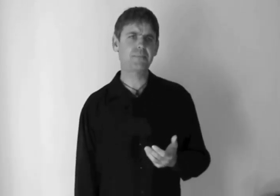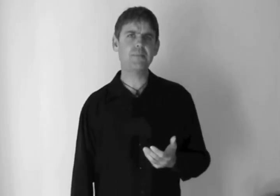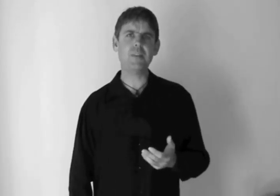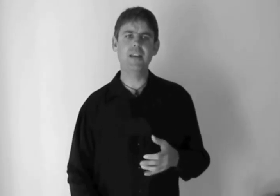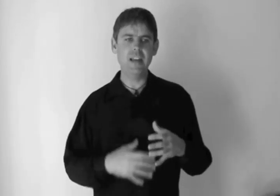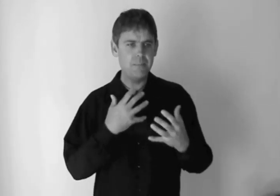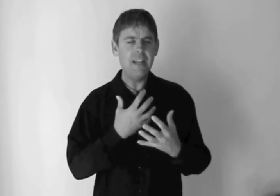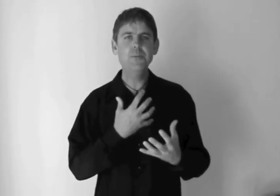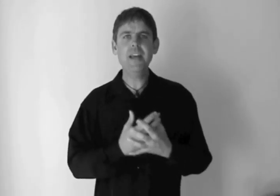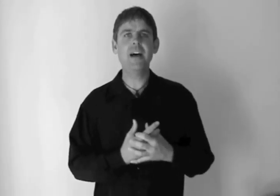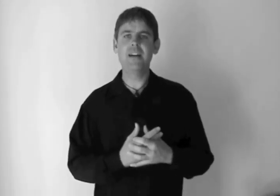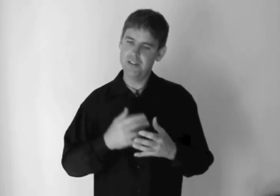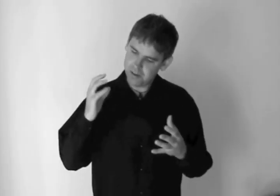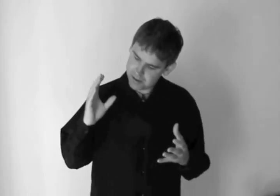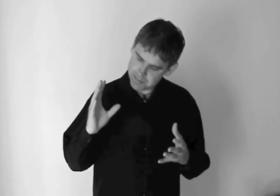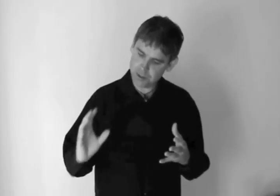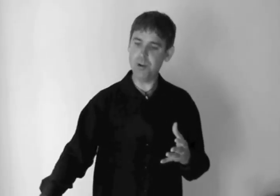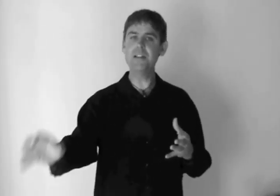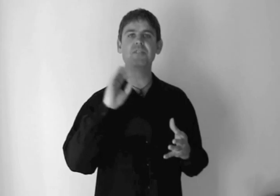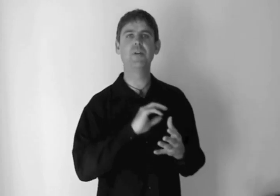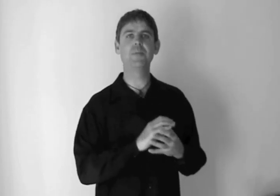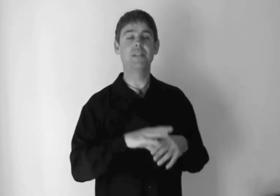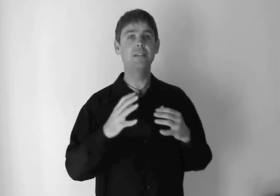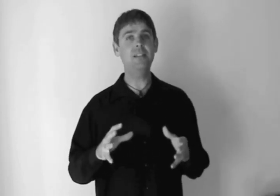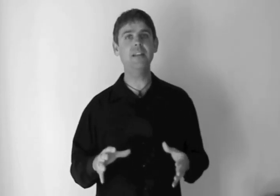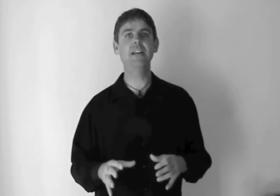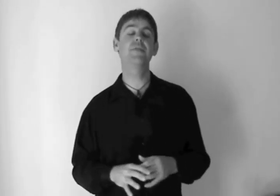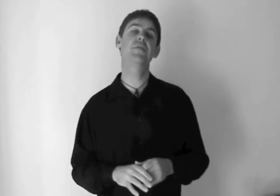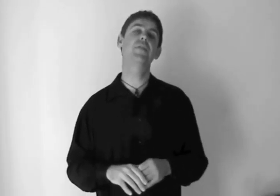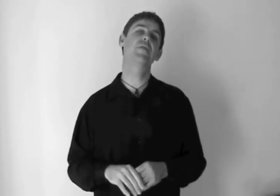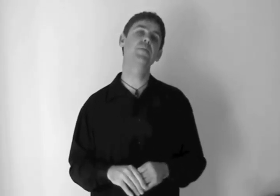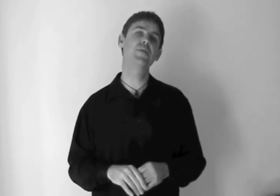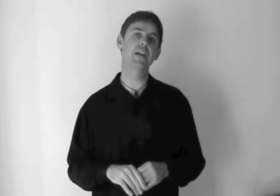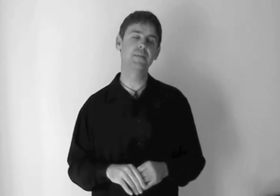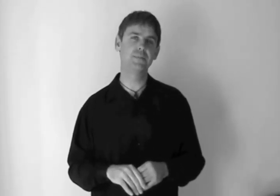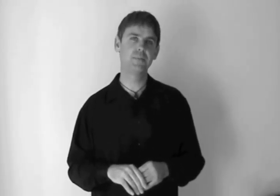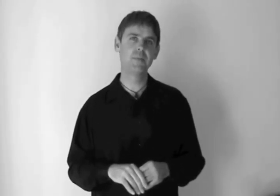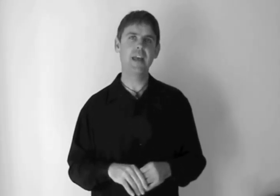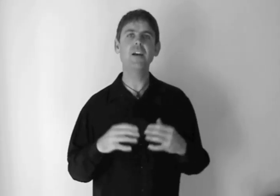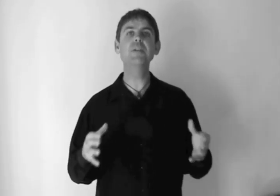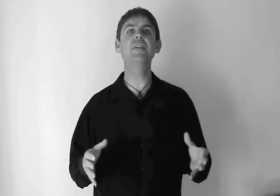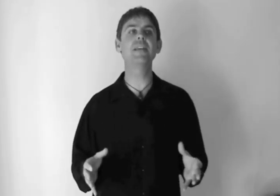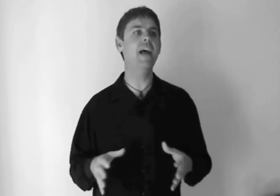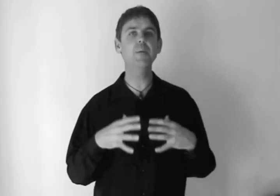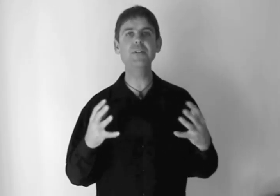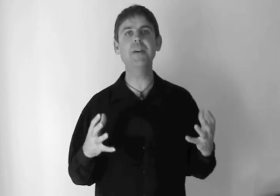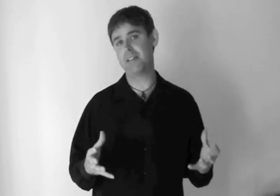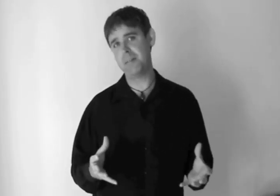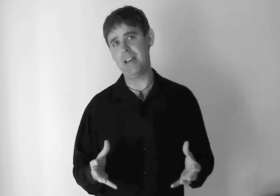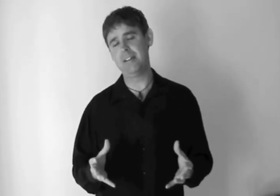But it means we are, between those moments, disconnected from the flow of the music. How can we fix that? How can we do better than that?